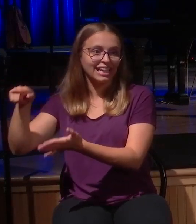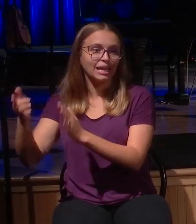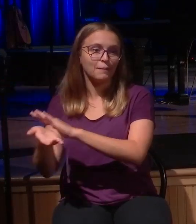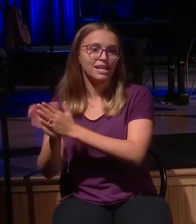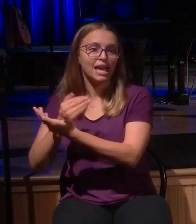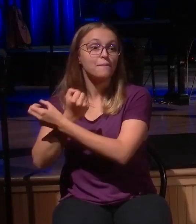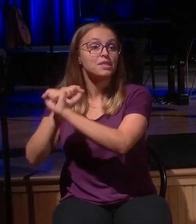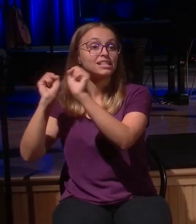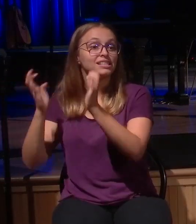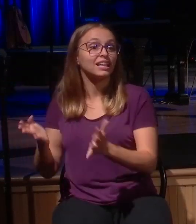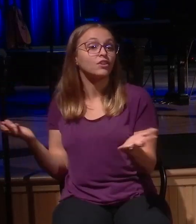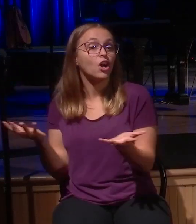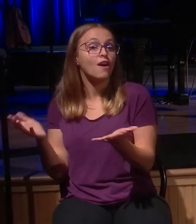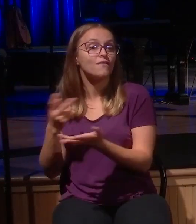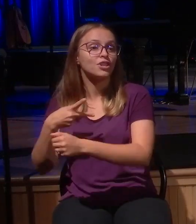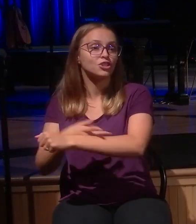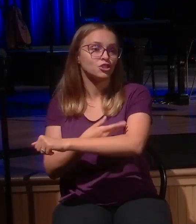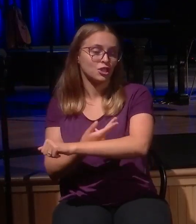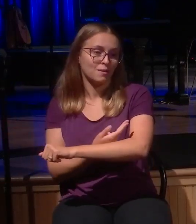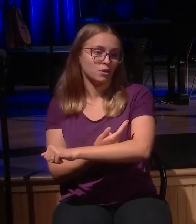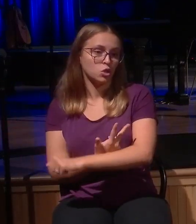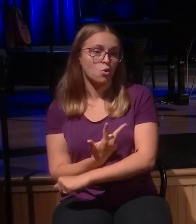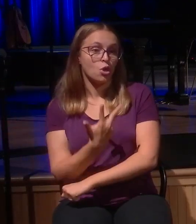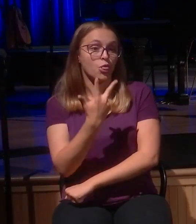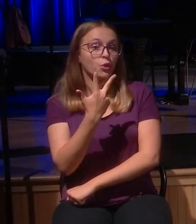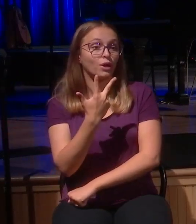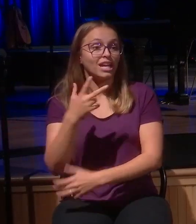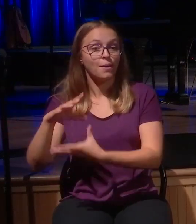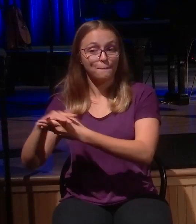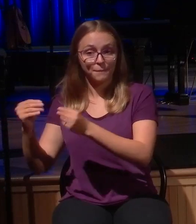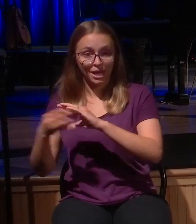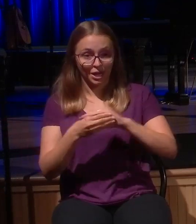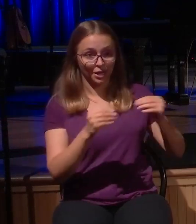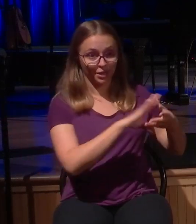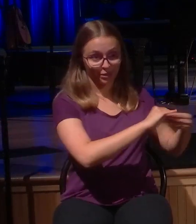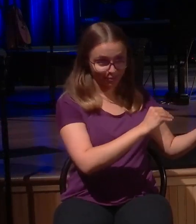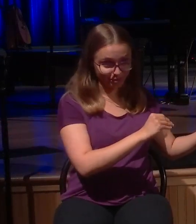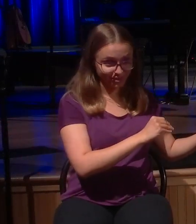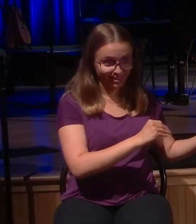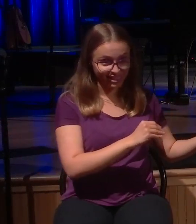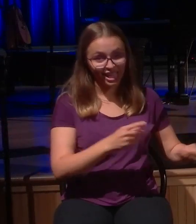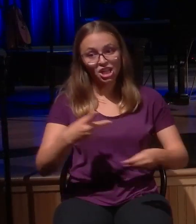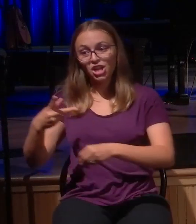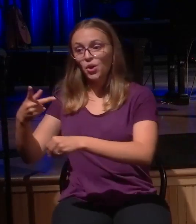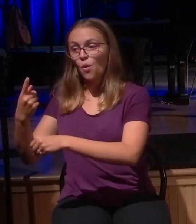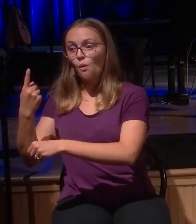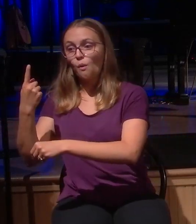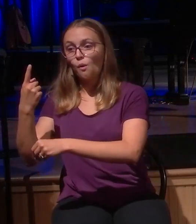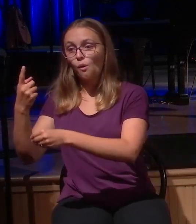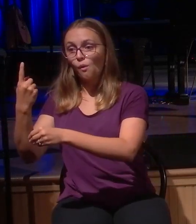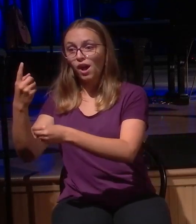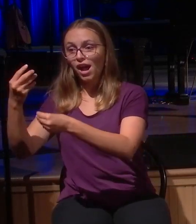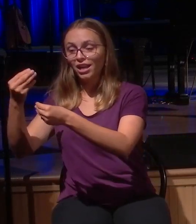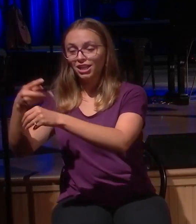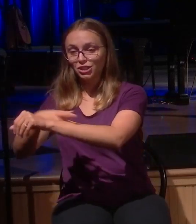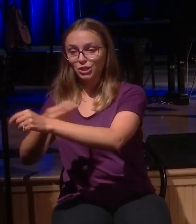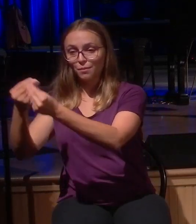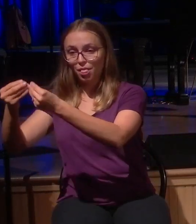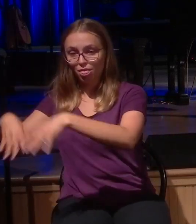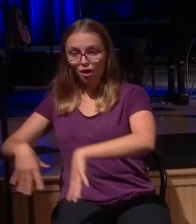What we have in these three parables, the shepherd loses a sheep, the woman loses a coin, the father loses the prodigal, loses the